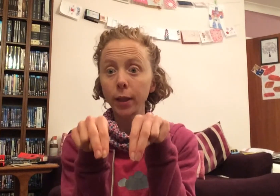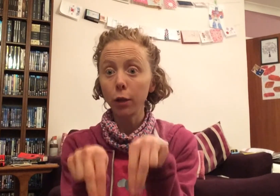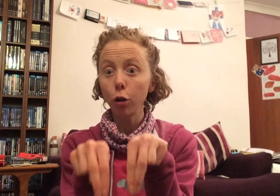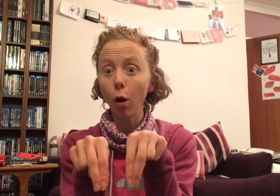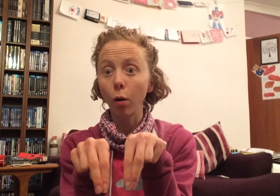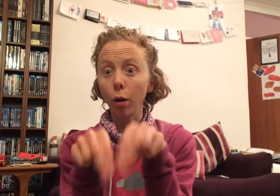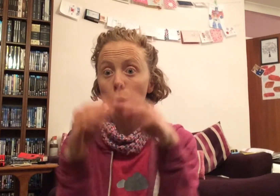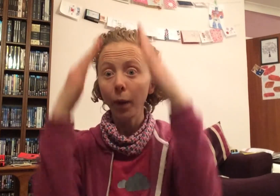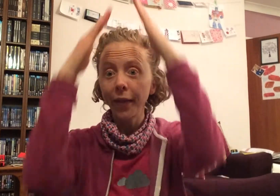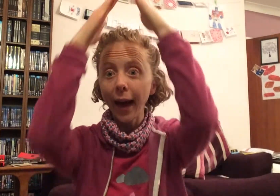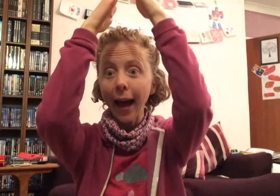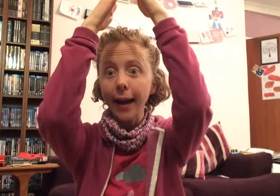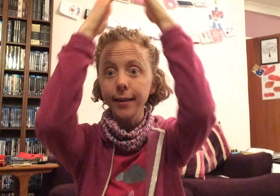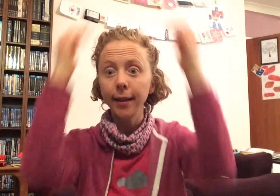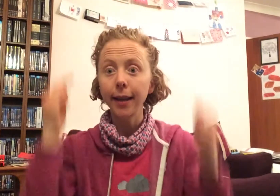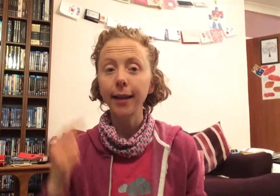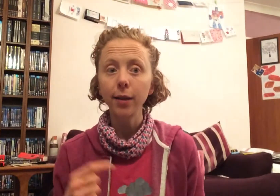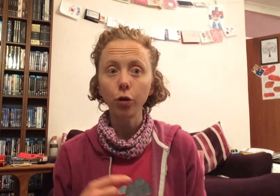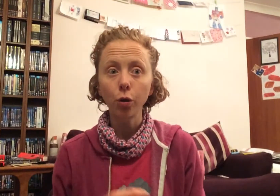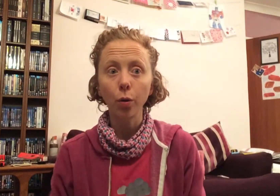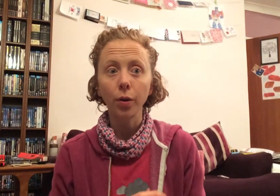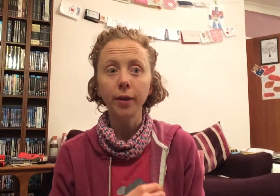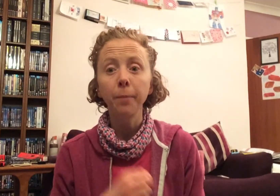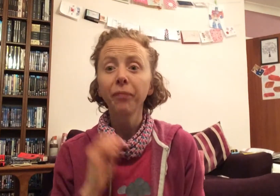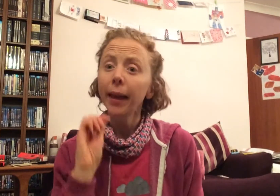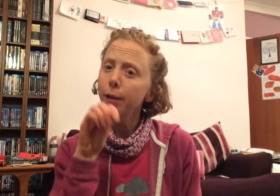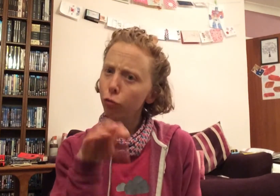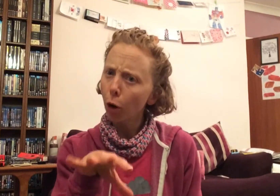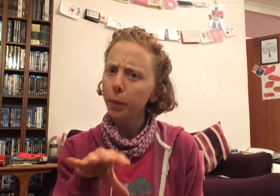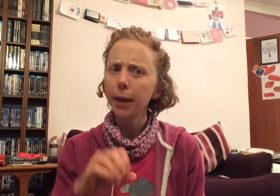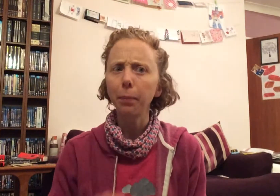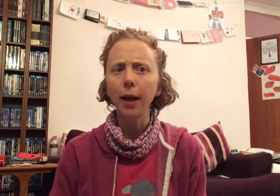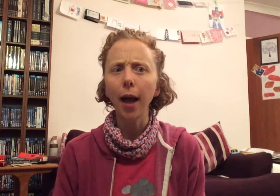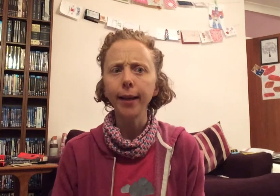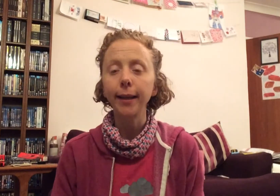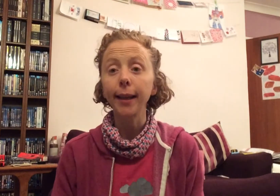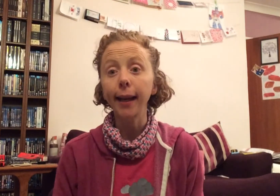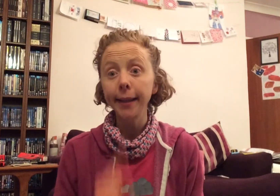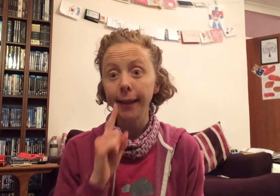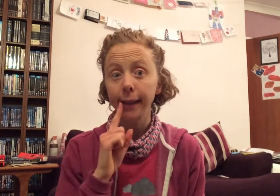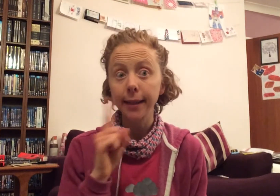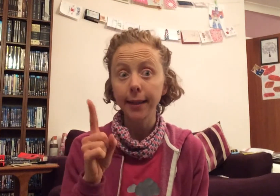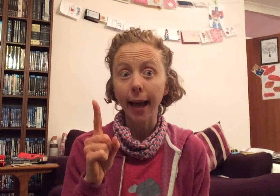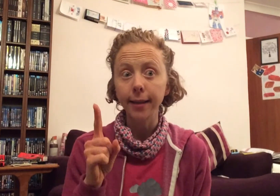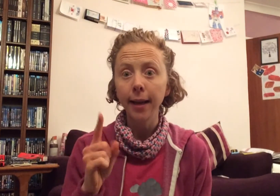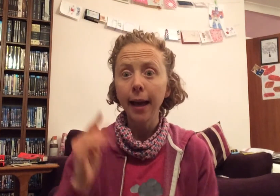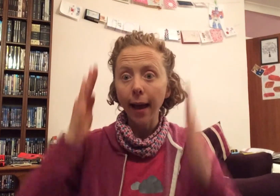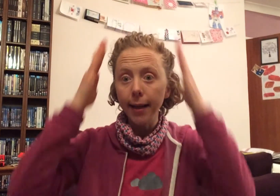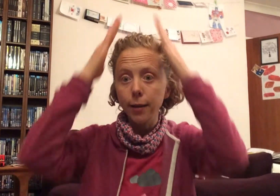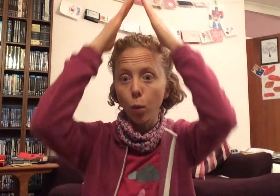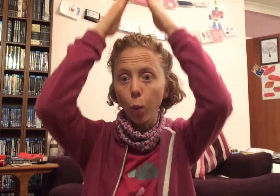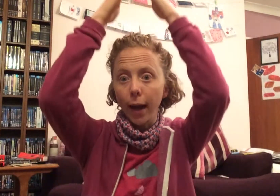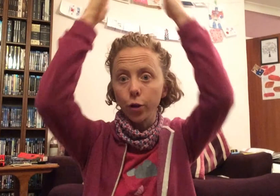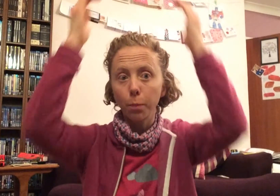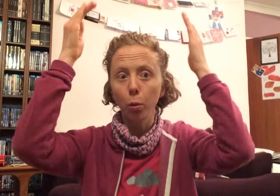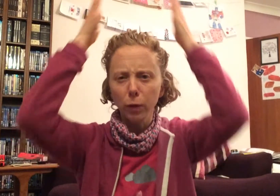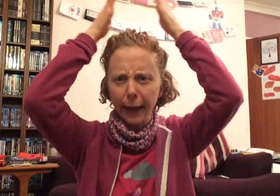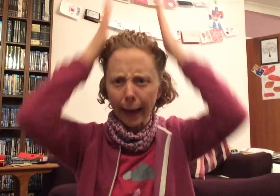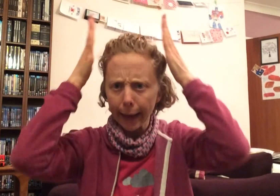a dog with the hat in his jaws. He dropped it politely, then eagerly said, as the witch pulled the hat